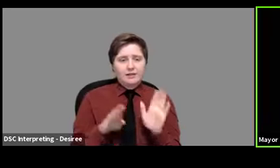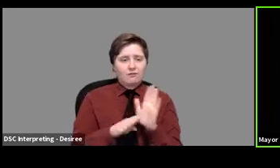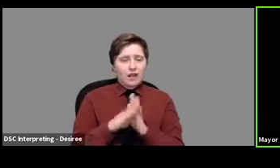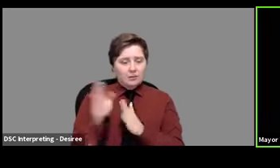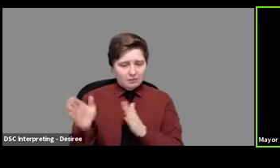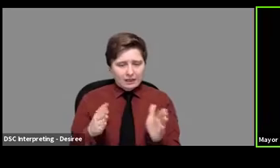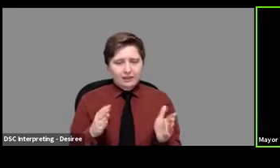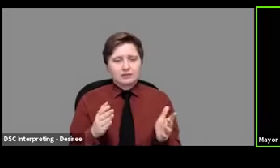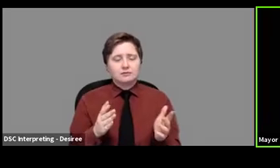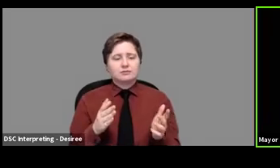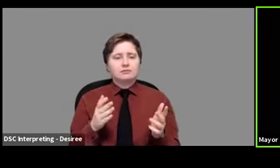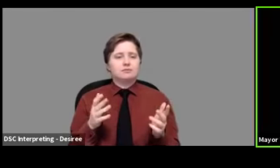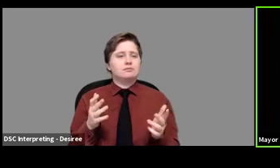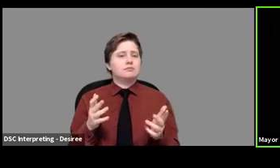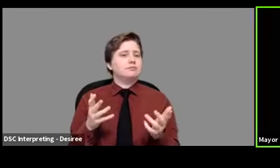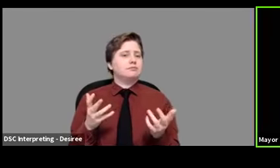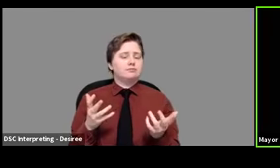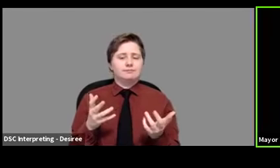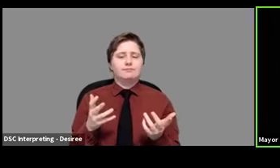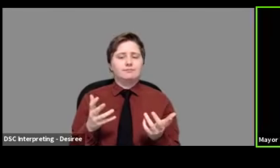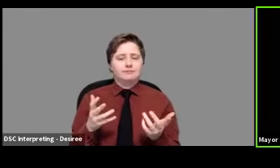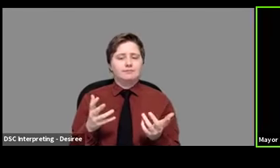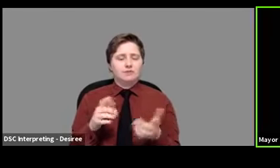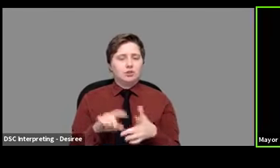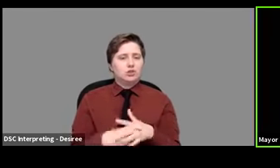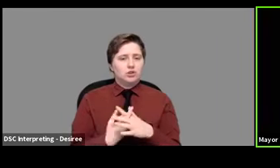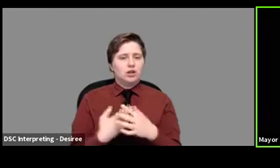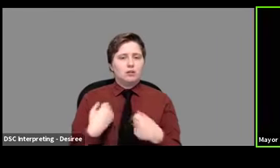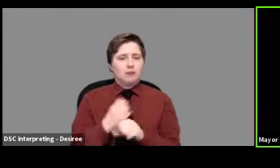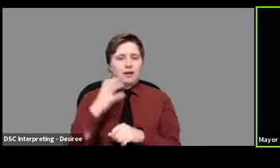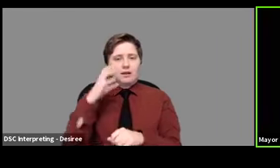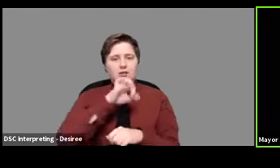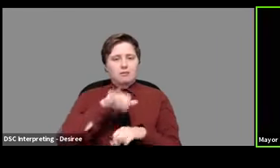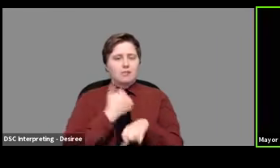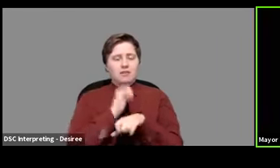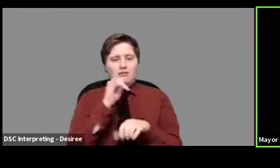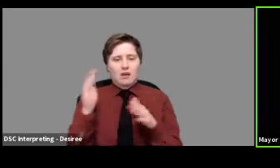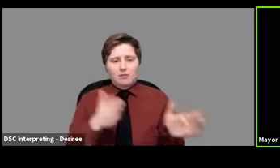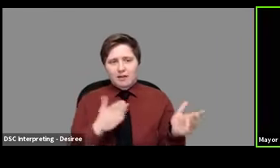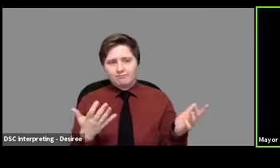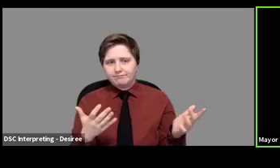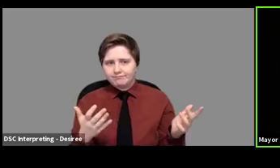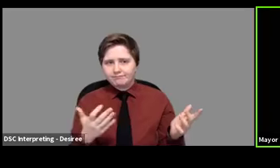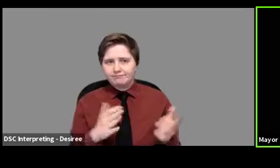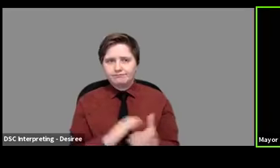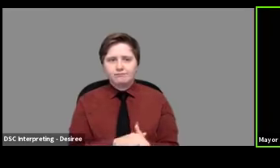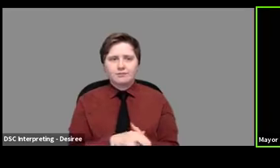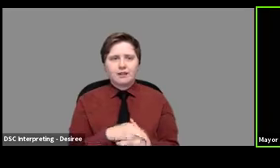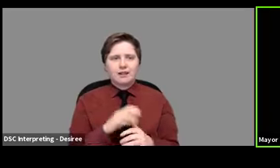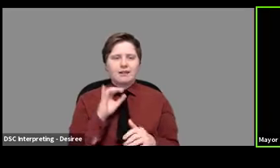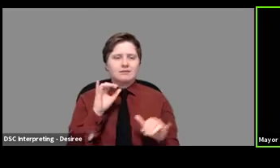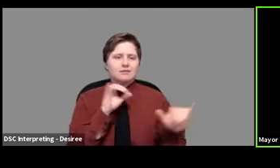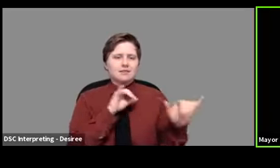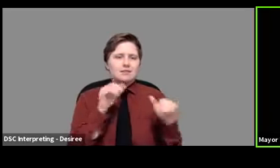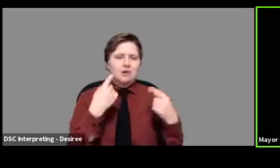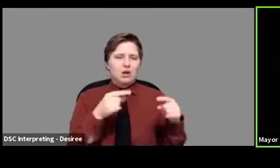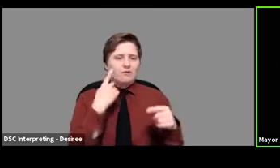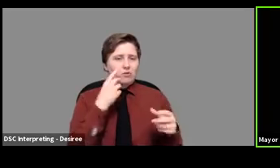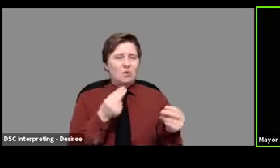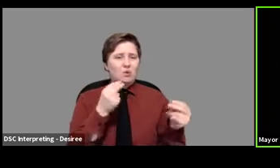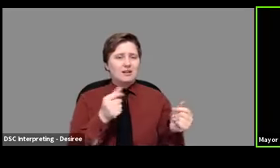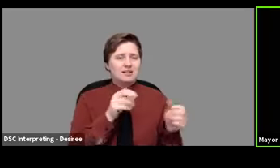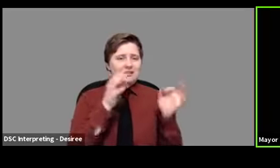a plan and, you know, uh, start making assumptions based around it. Um, and that argues for sort of a quick decision,